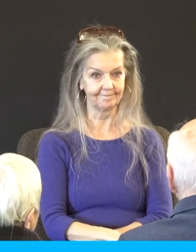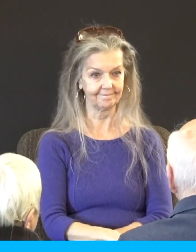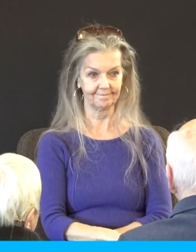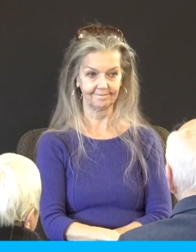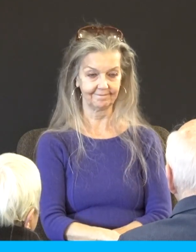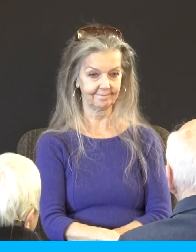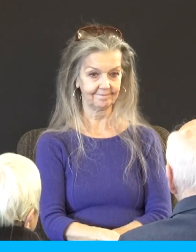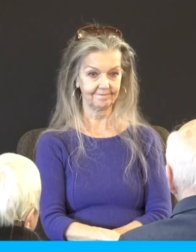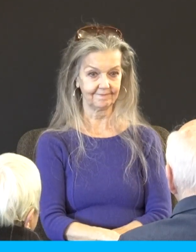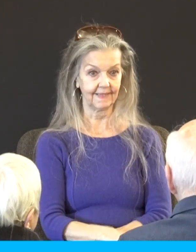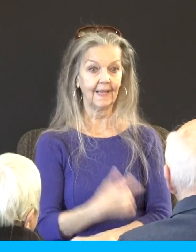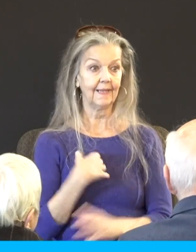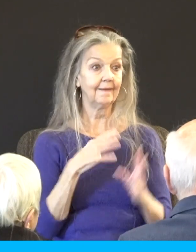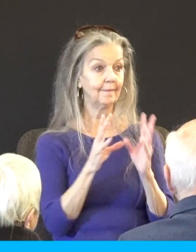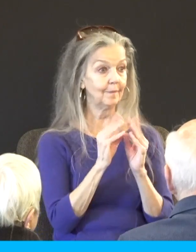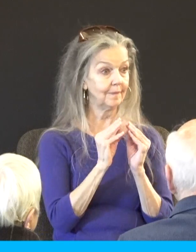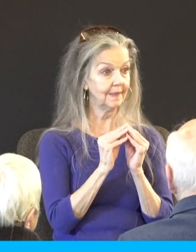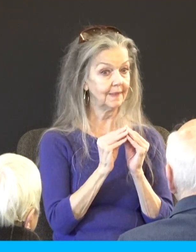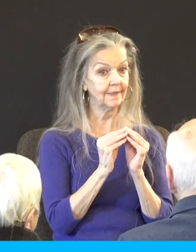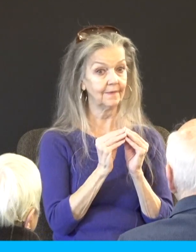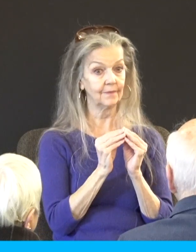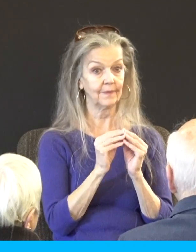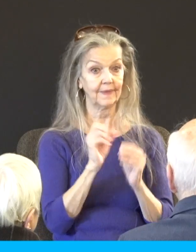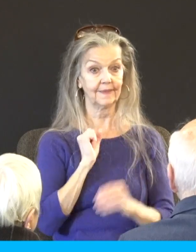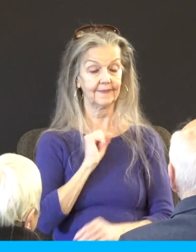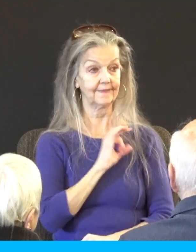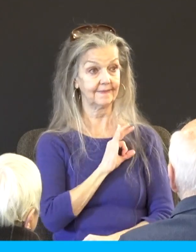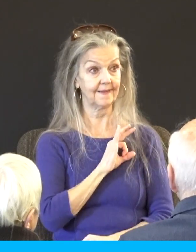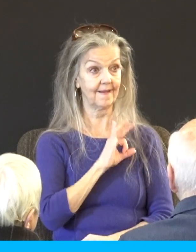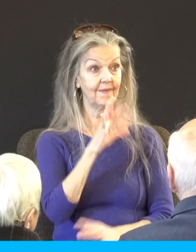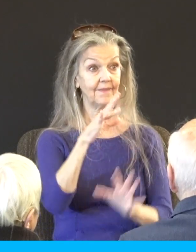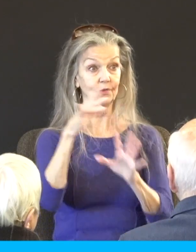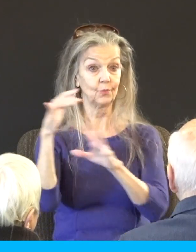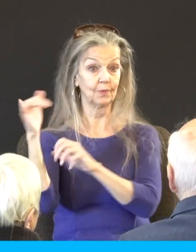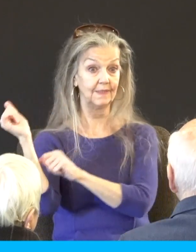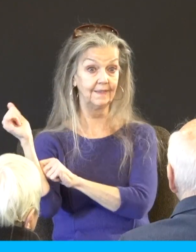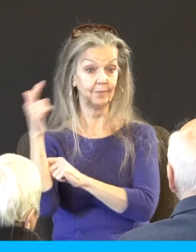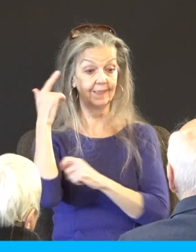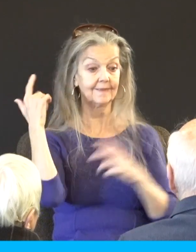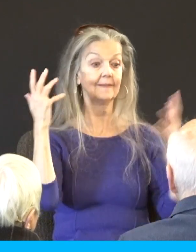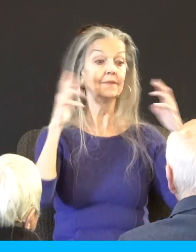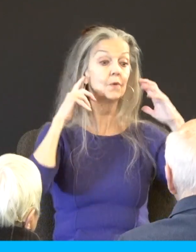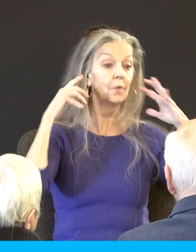I have meetings sometimes where the staff upstairs has to leave the upstairs because it's so loud with a couple I'm sitting with